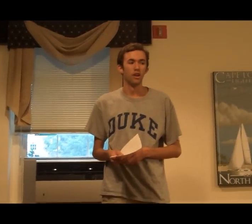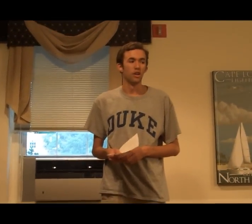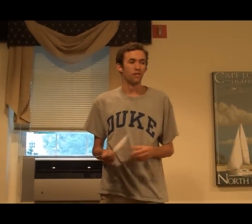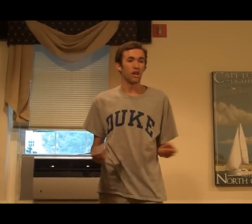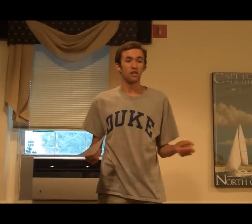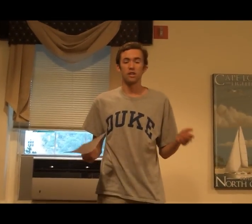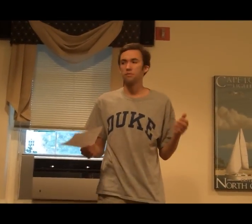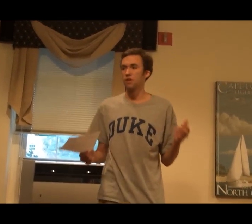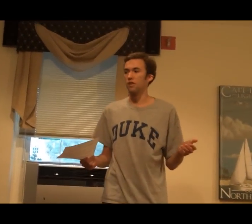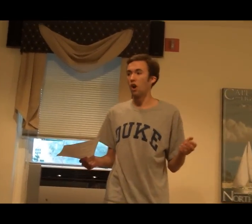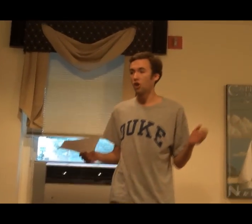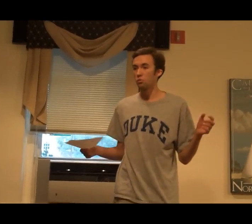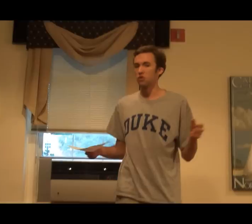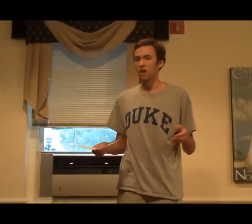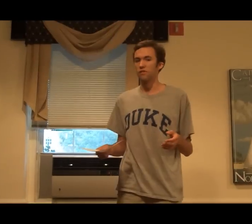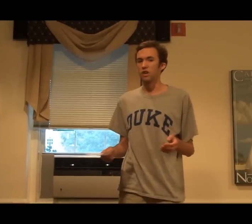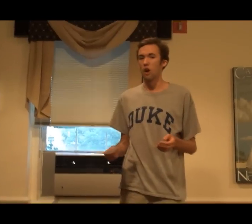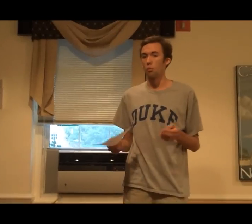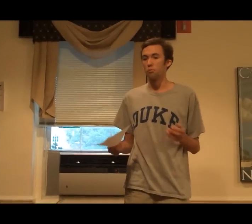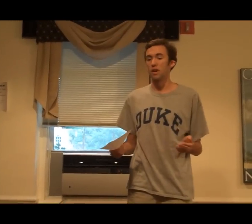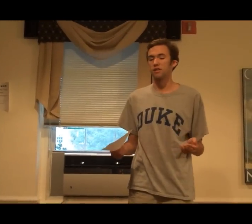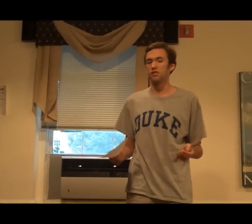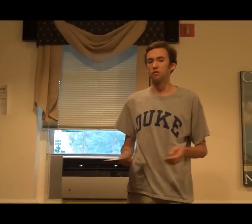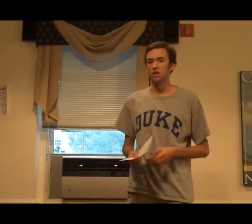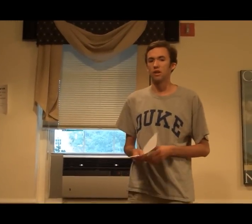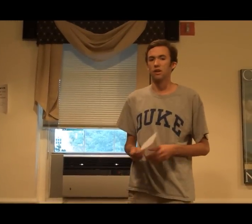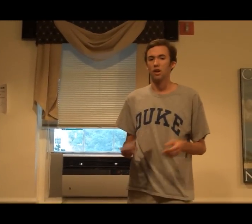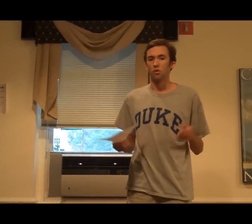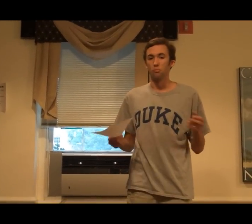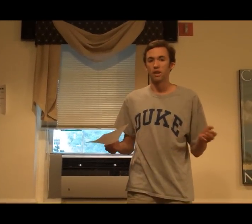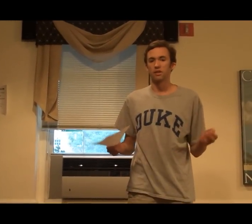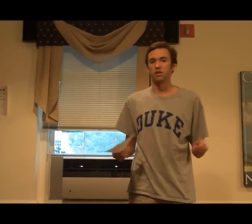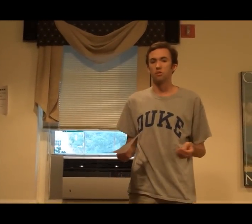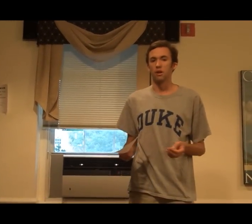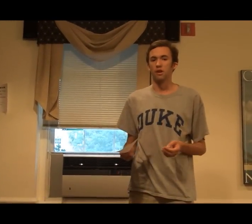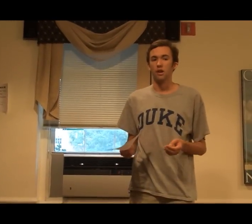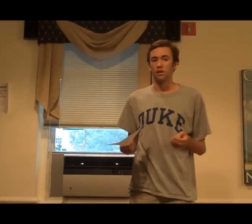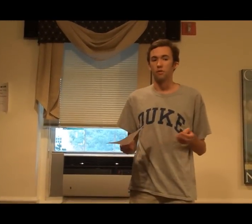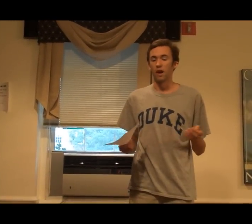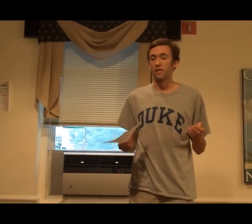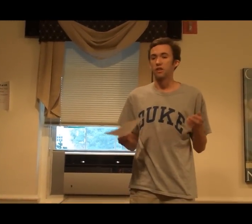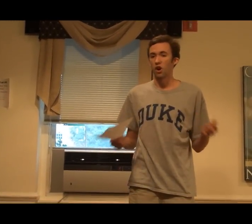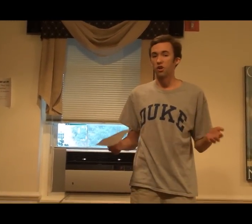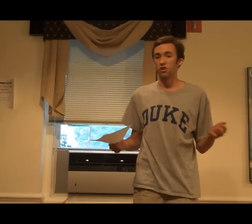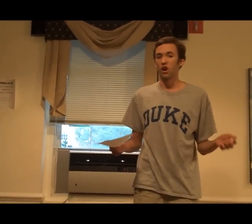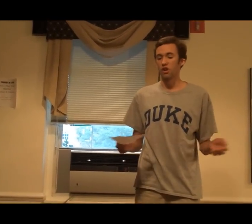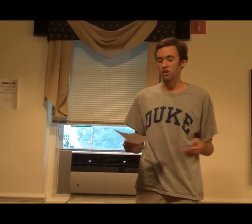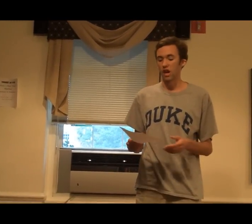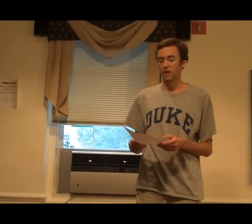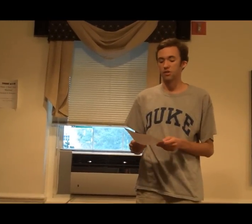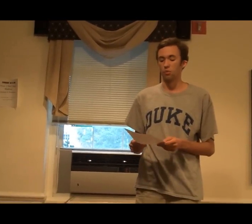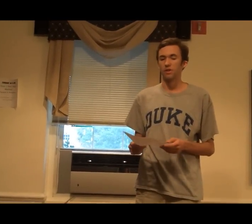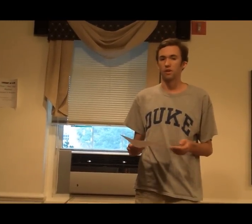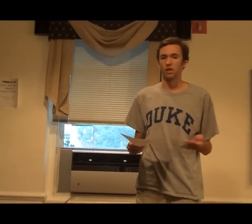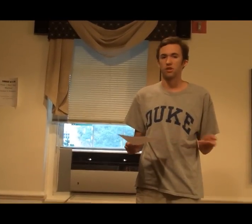In fact, it seems that the harder we try to figure out what makes us unique, what makes us human, we find that it's harder and harder to answer what that question